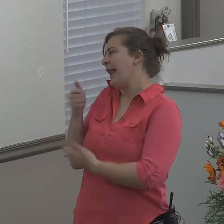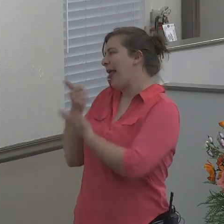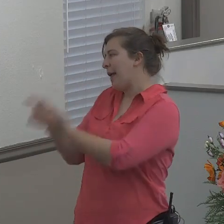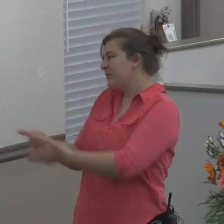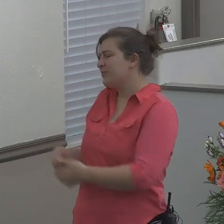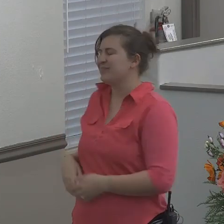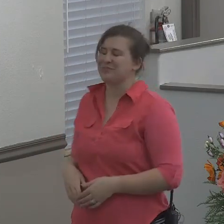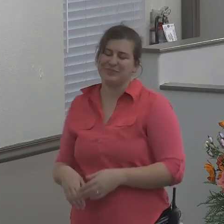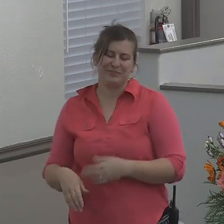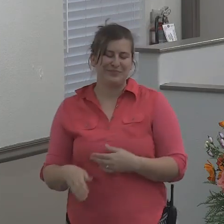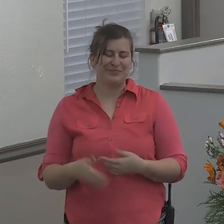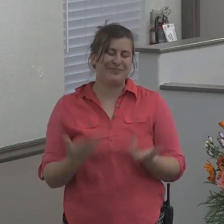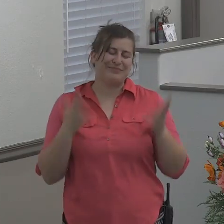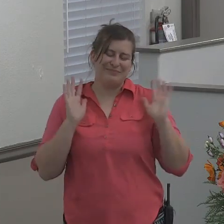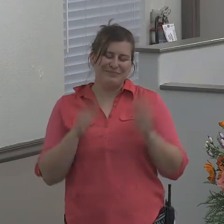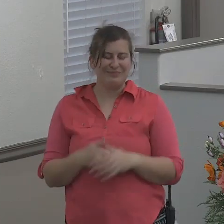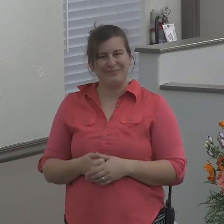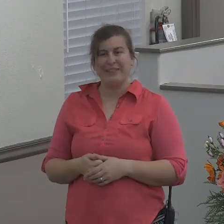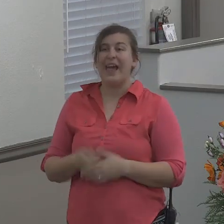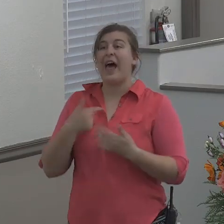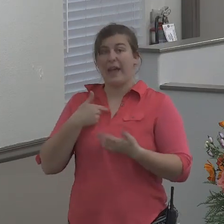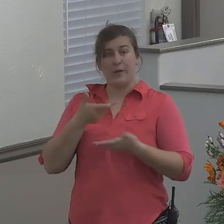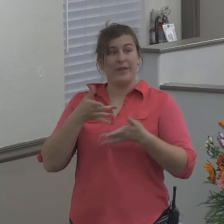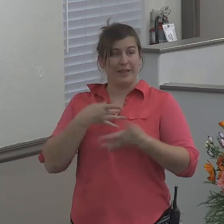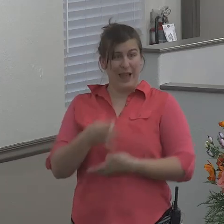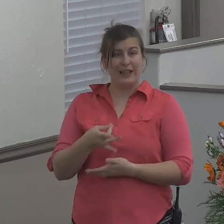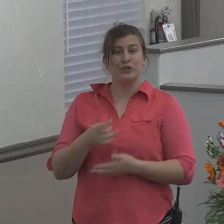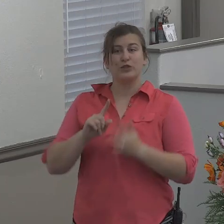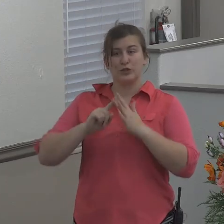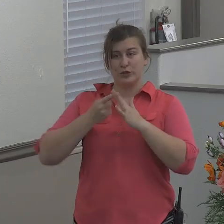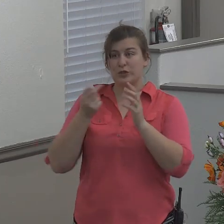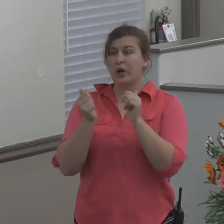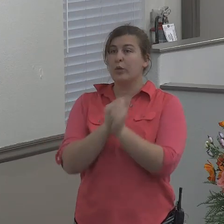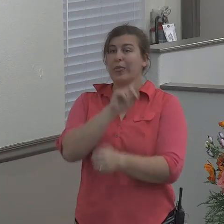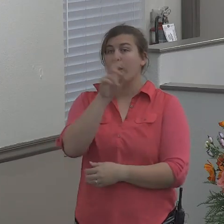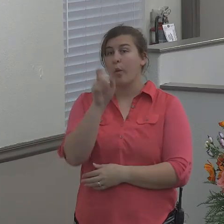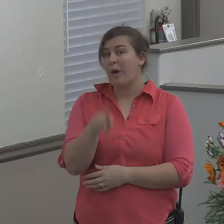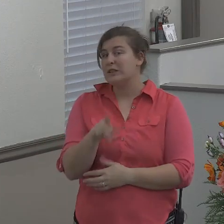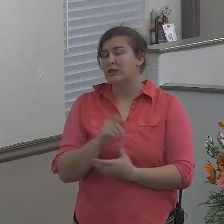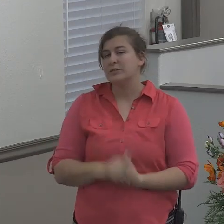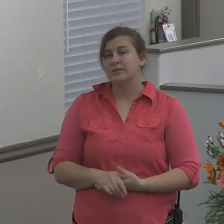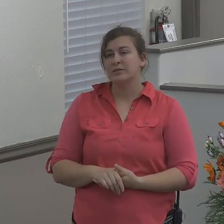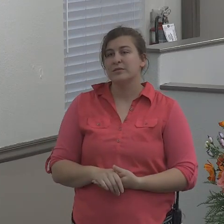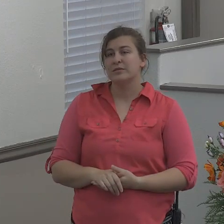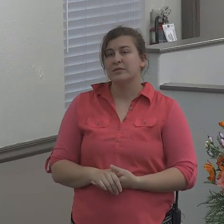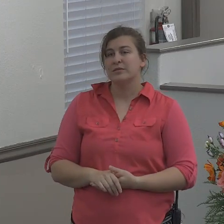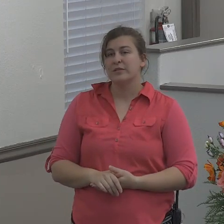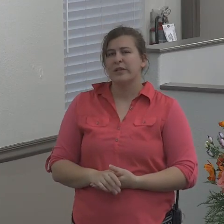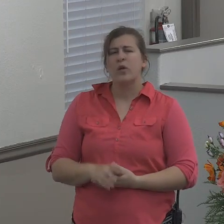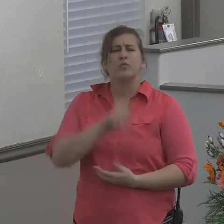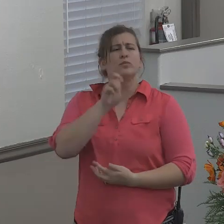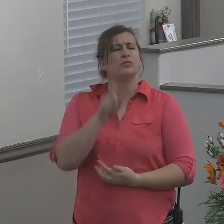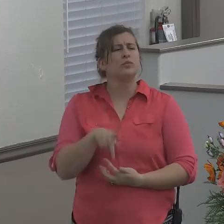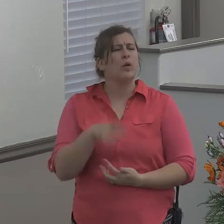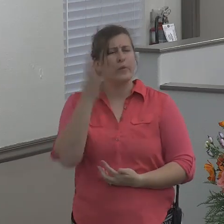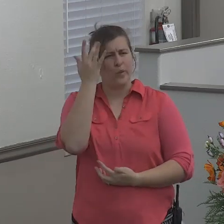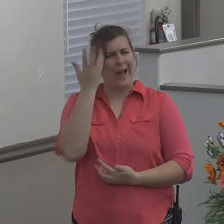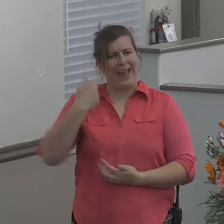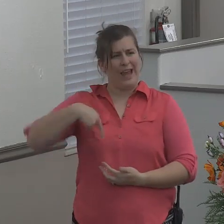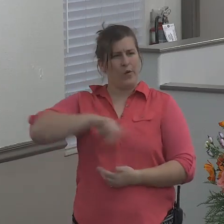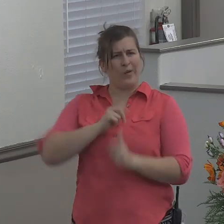So, I'd just like to start out tonight with a question. The question is, why do we run?